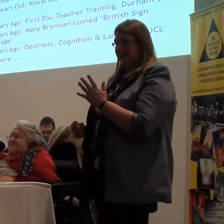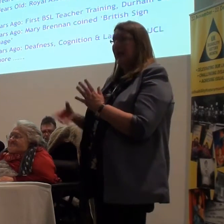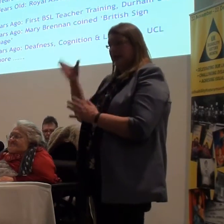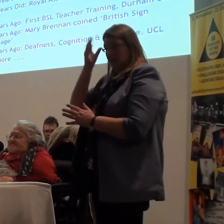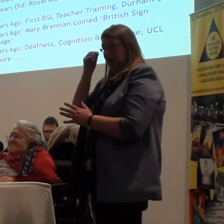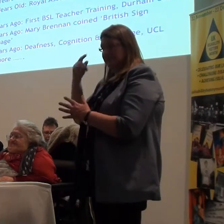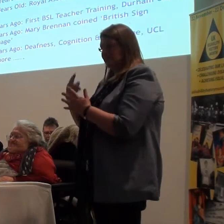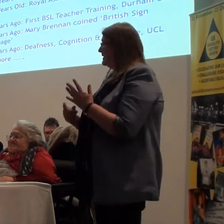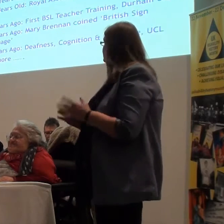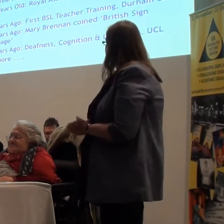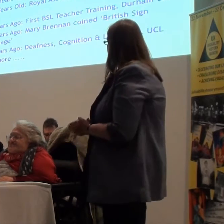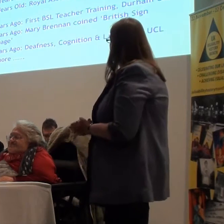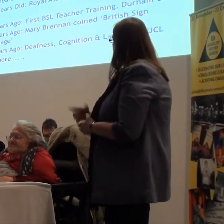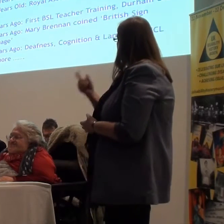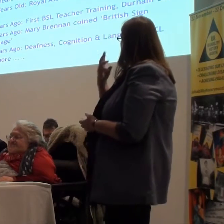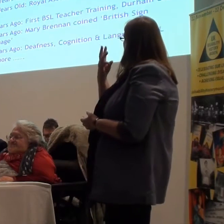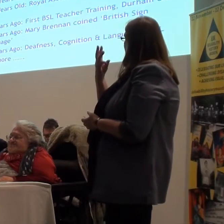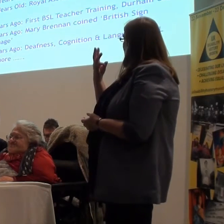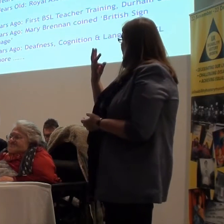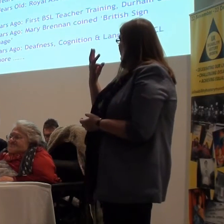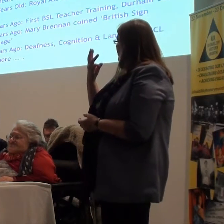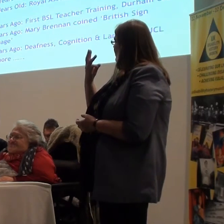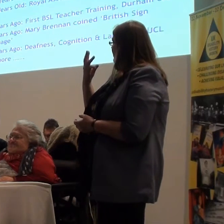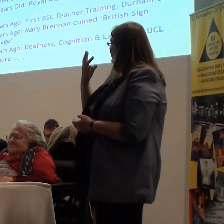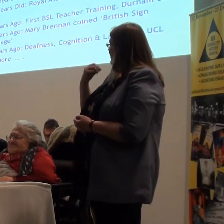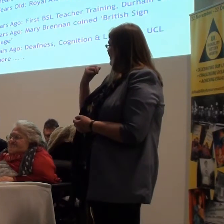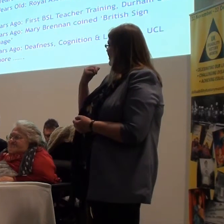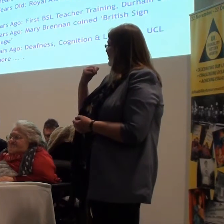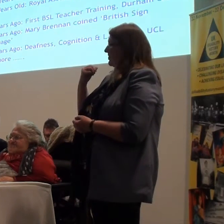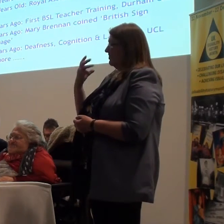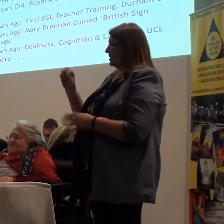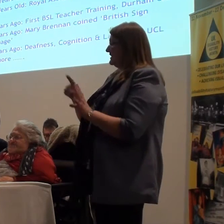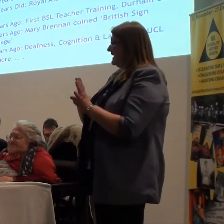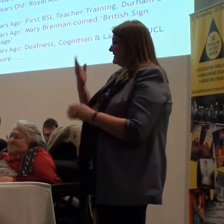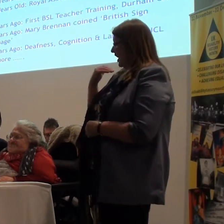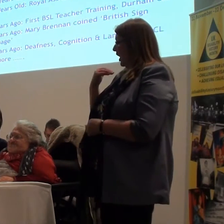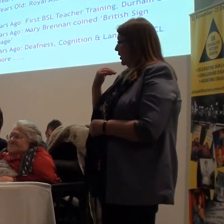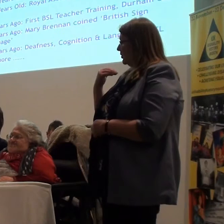So, looking at deaf people who have extra disabilities. Including learning disabilities.